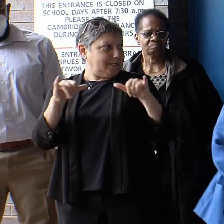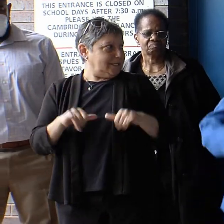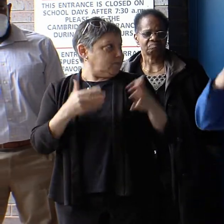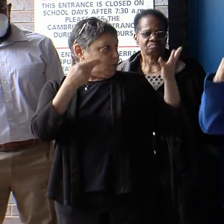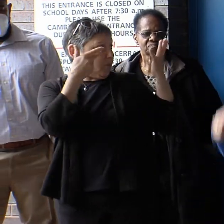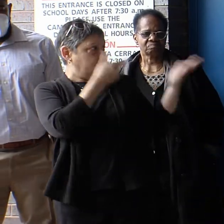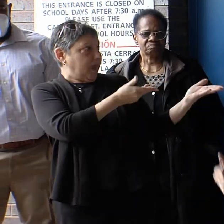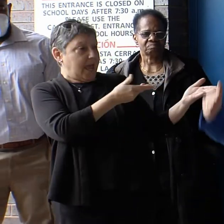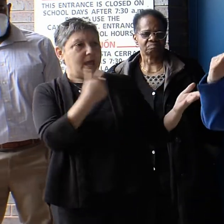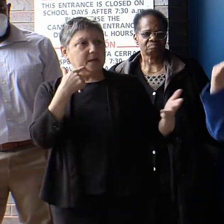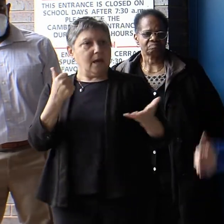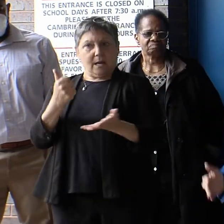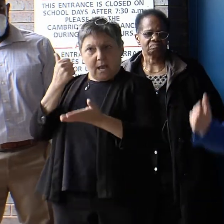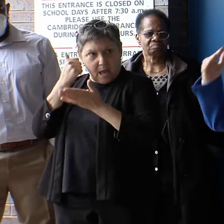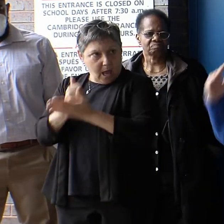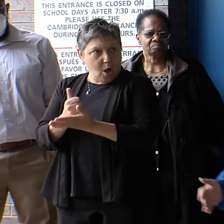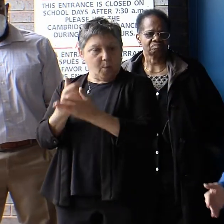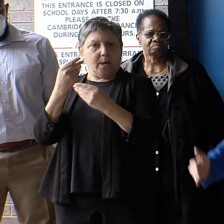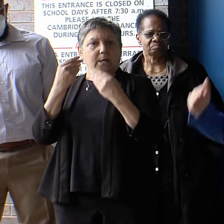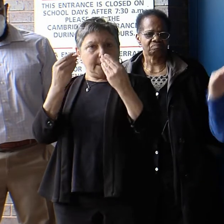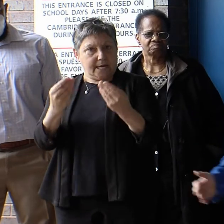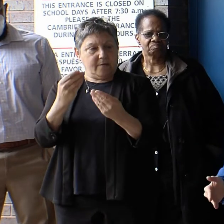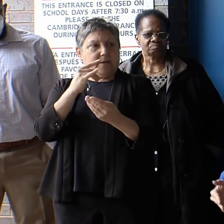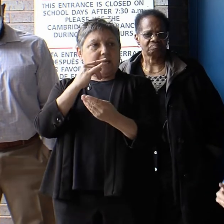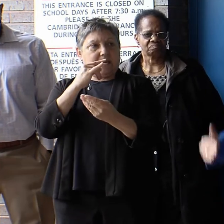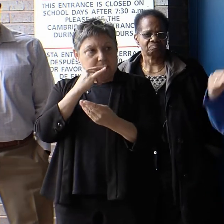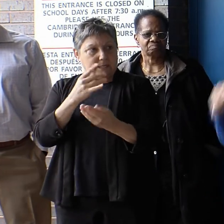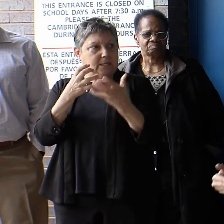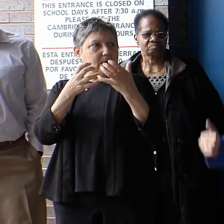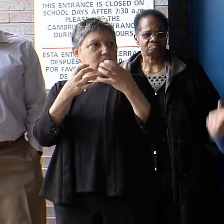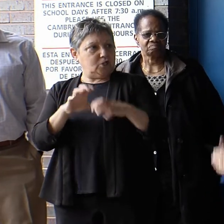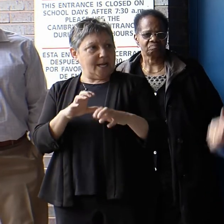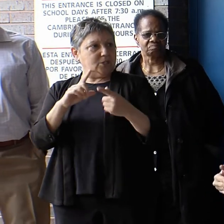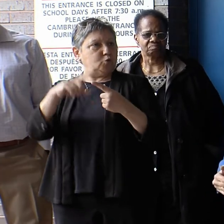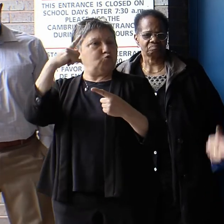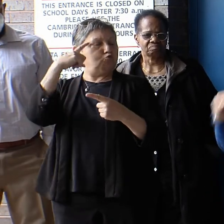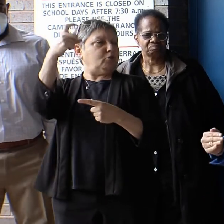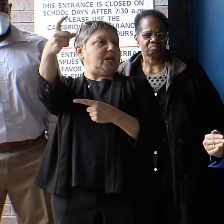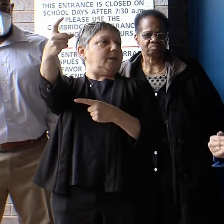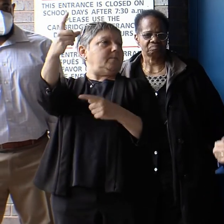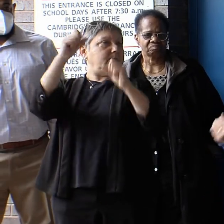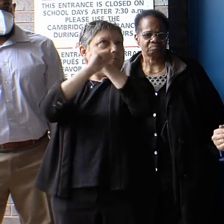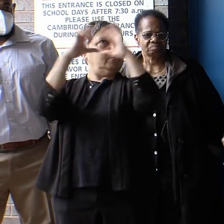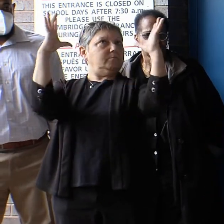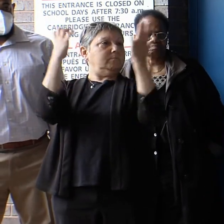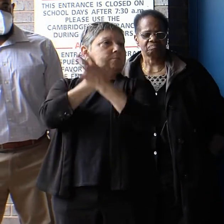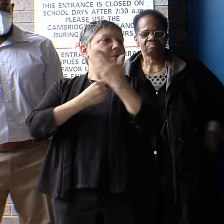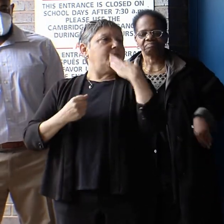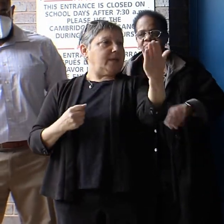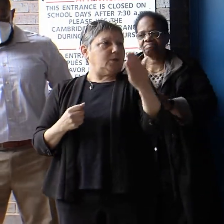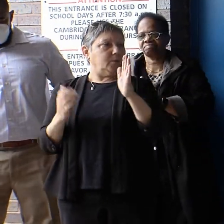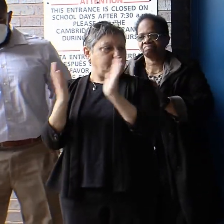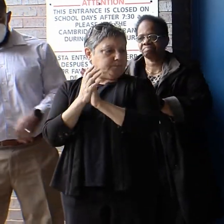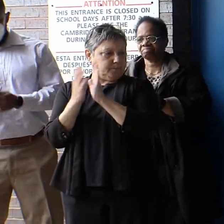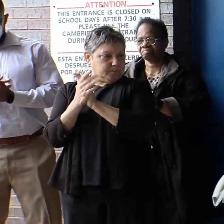actors can help give kids a chance to dream their dreams and achieve them. Thank you.